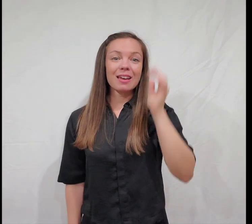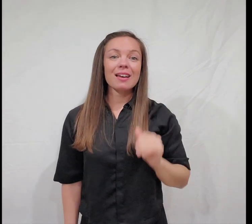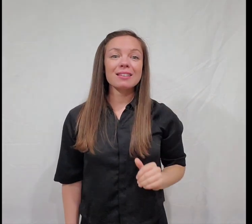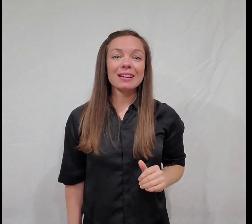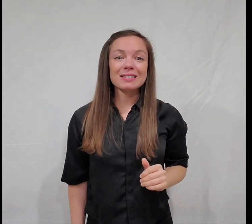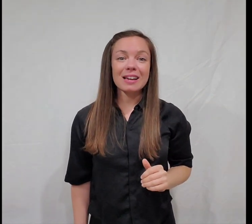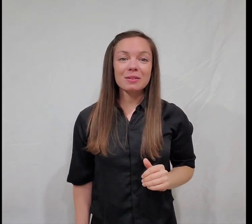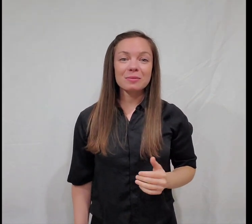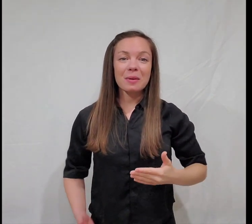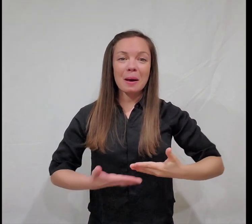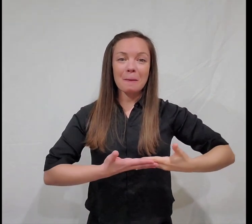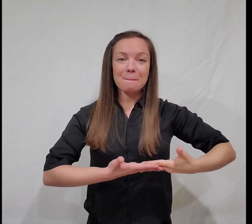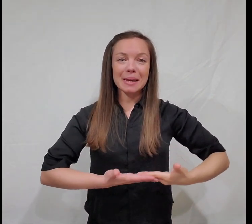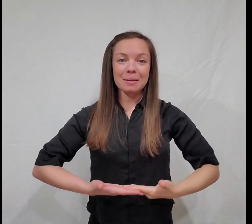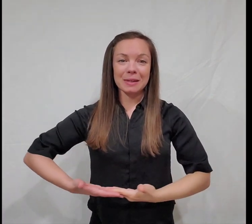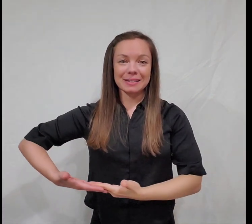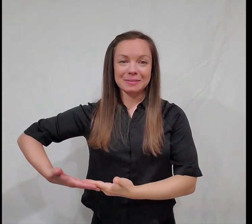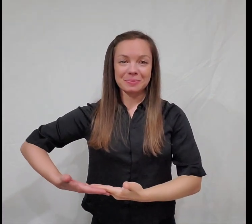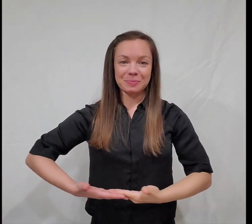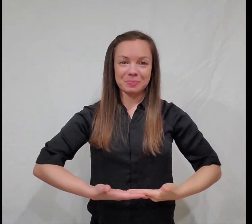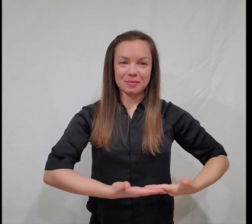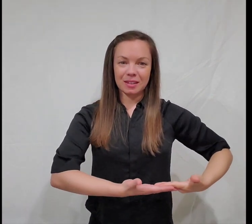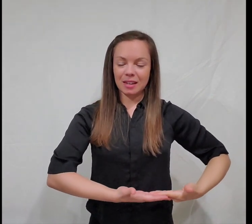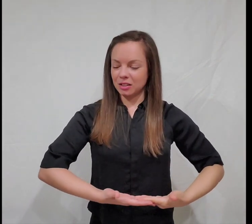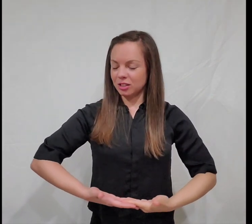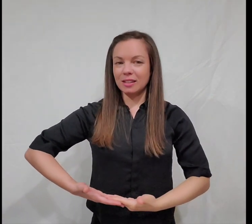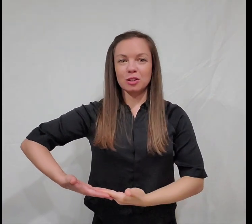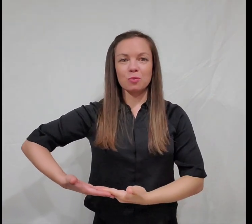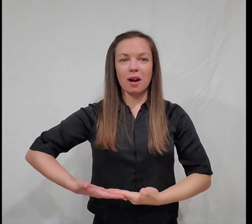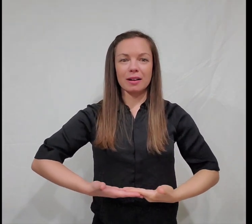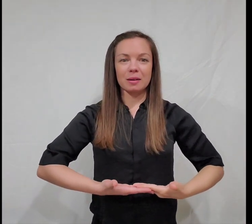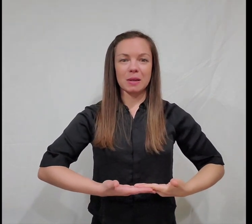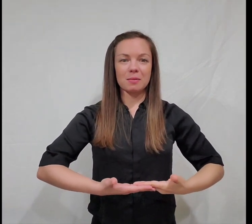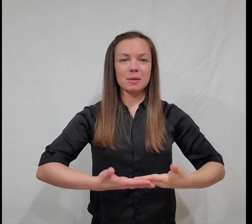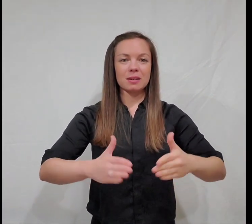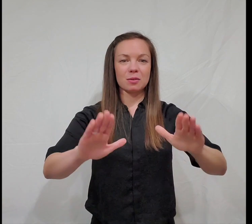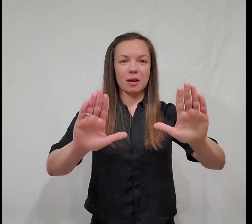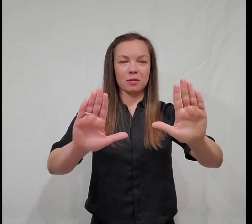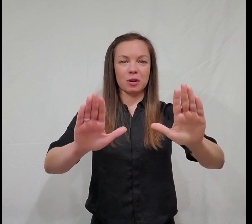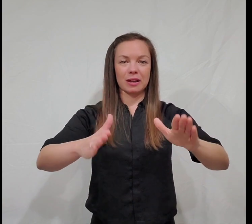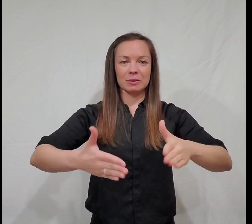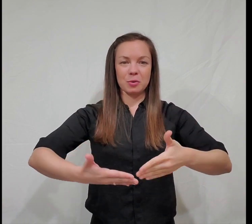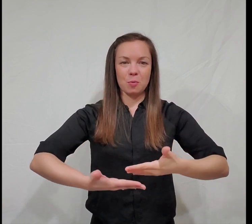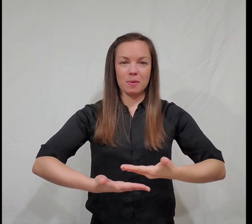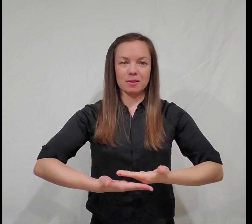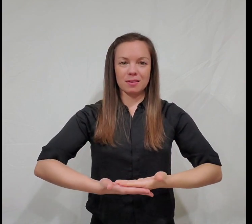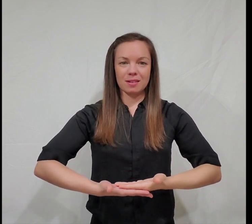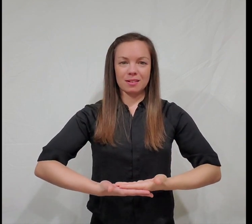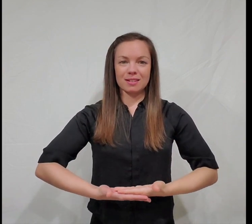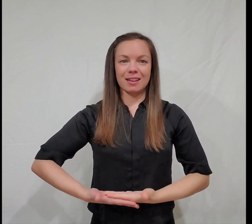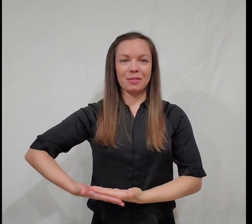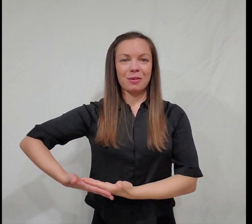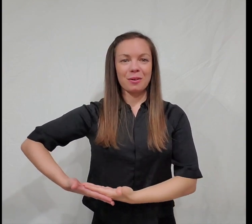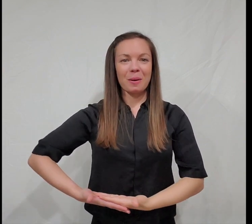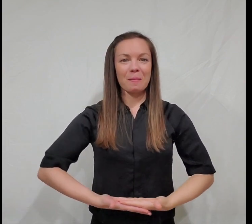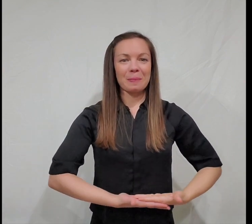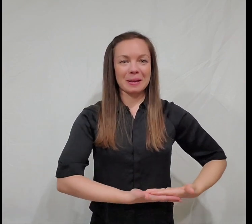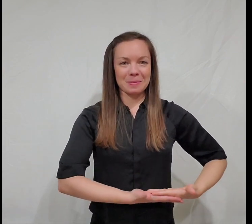Next sign, baby. It's just like you're rocking a baby. You have your hands open. Together, baby.